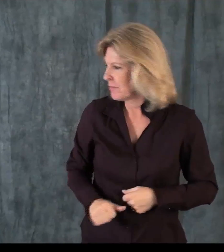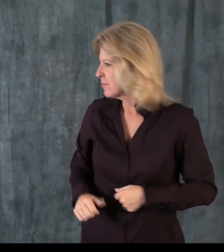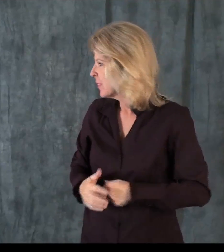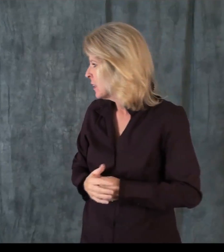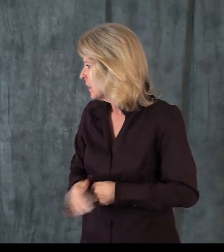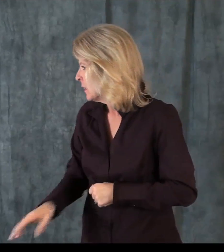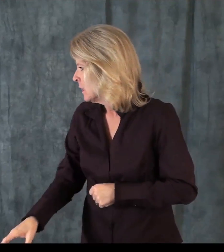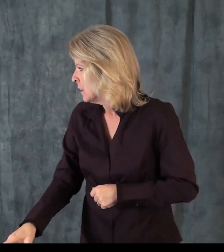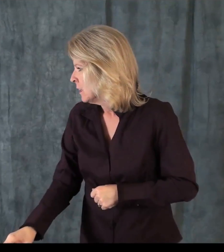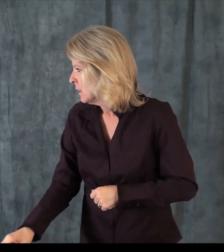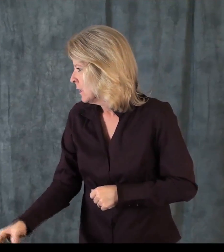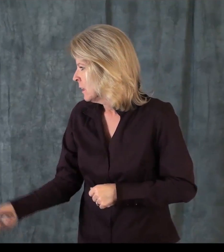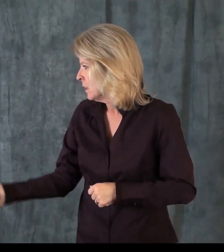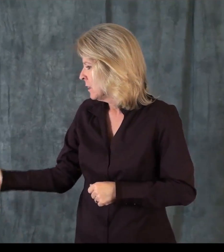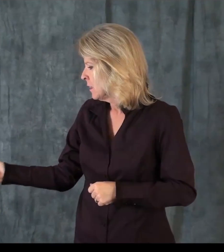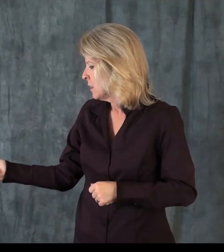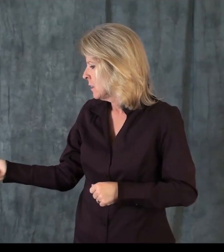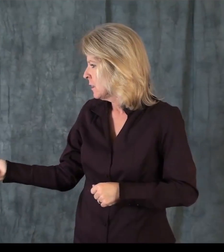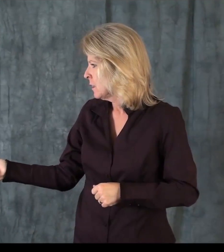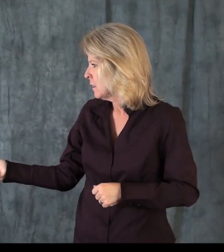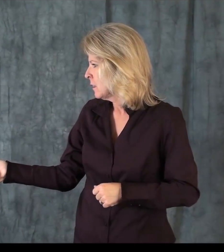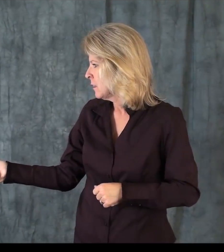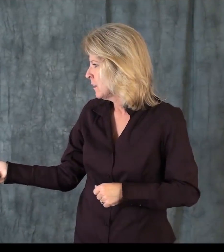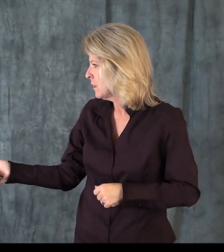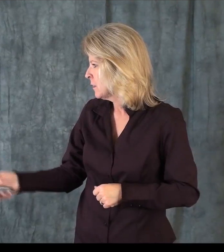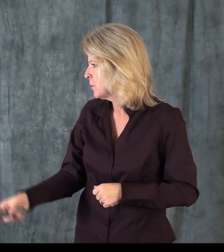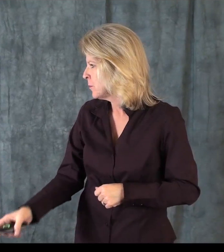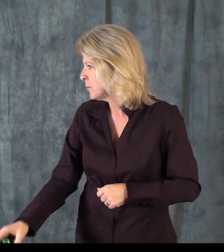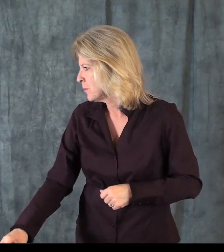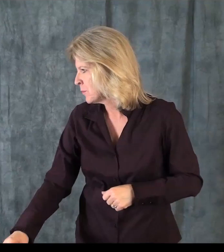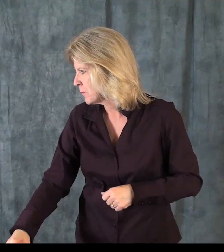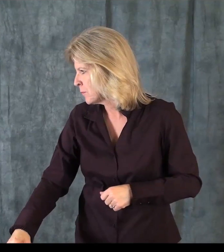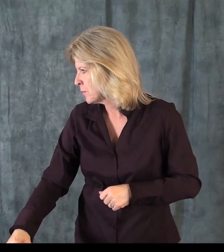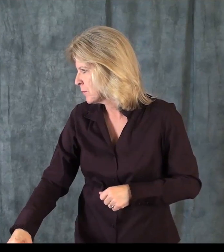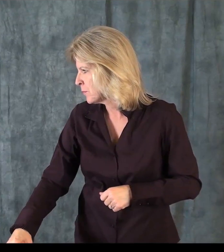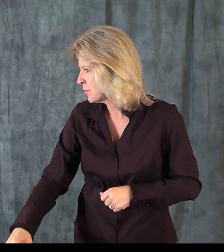studios that are happening within the courtroom and those are in the home, but we're just seeing what would be most effective.